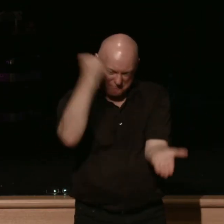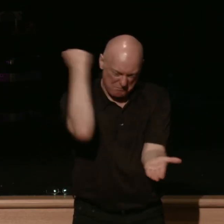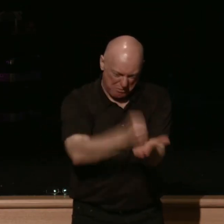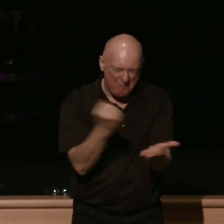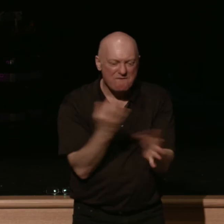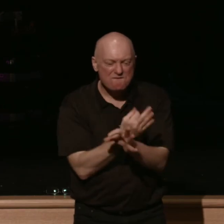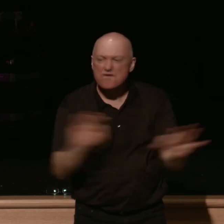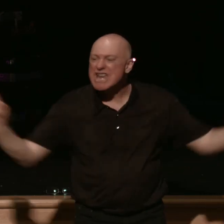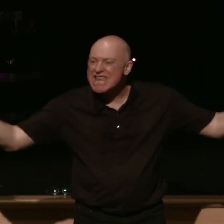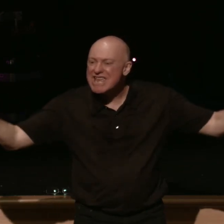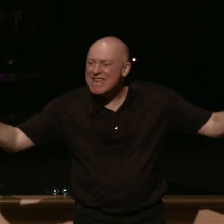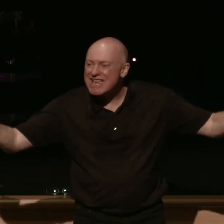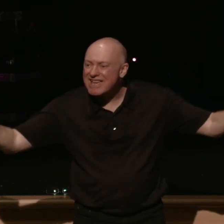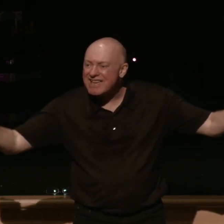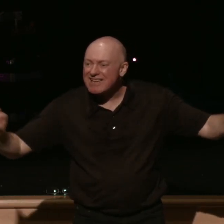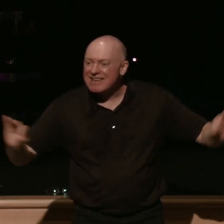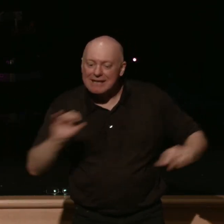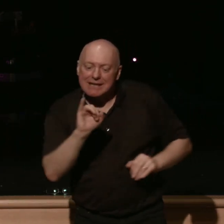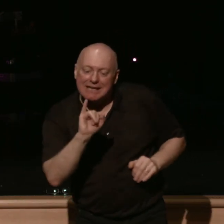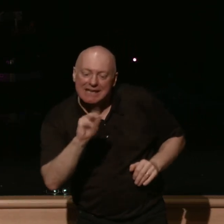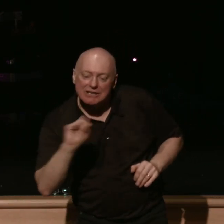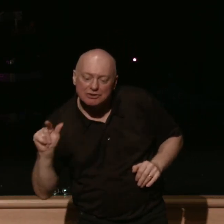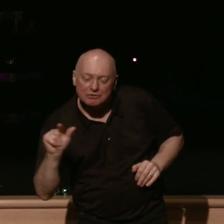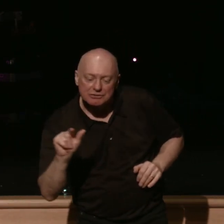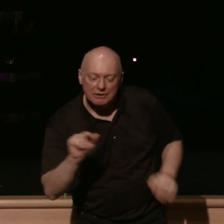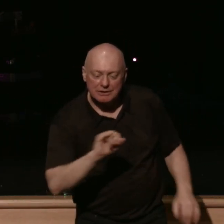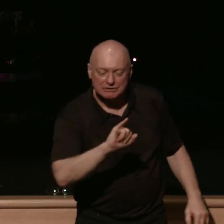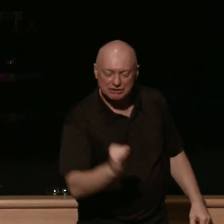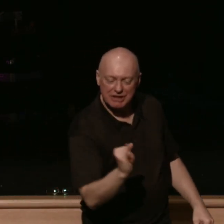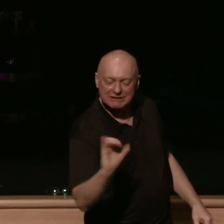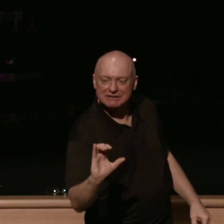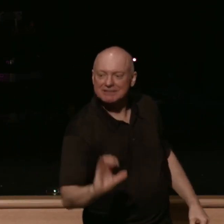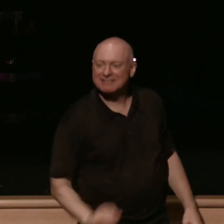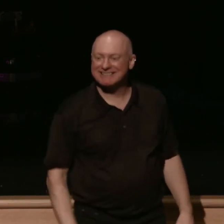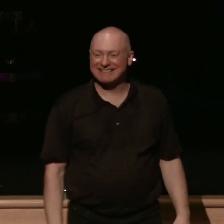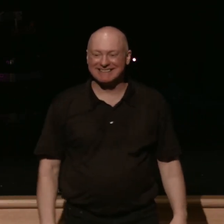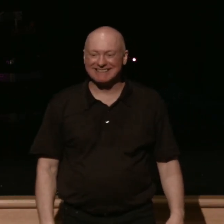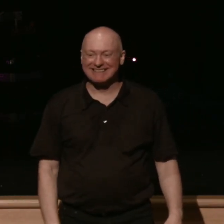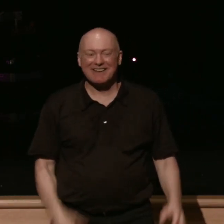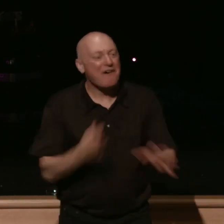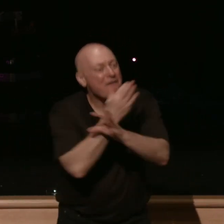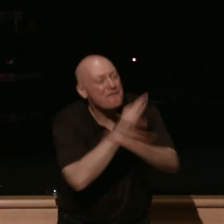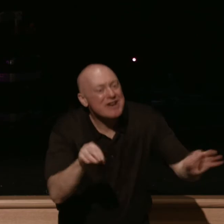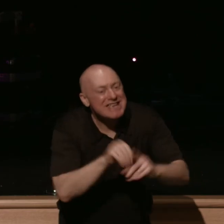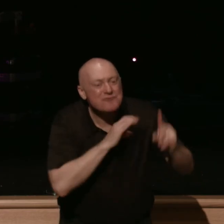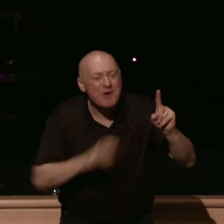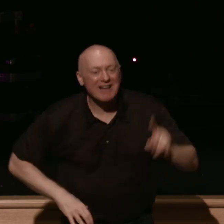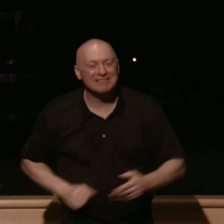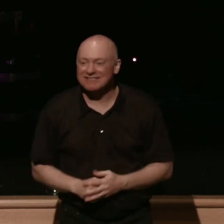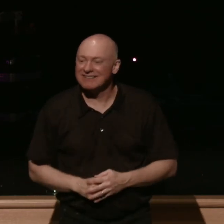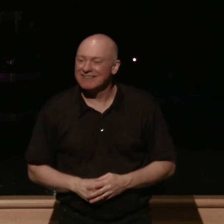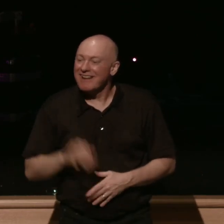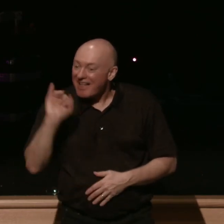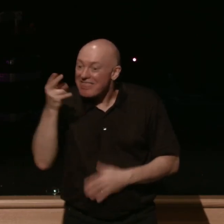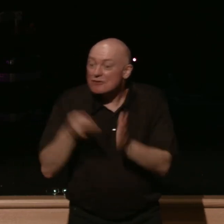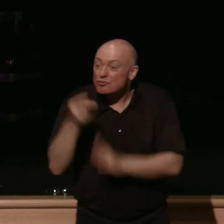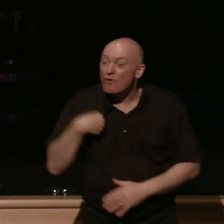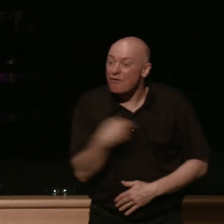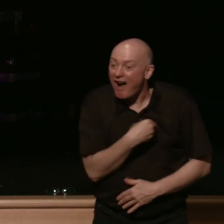with the initials J.C. Freed in Christ that's the reality for us this day is going to